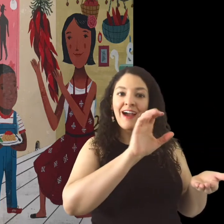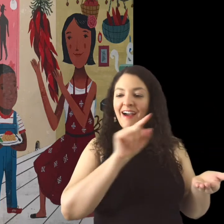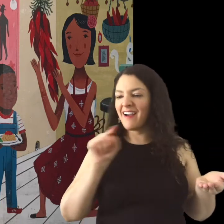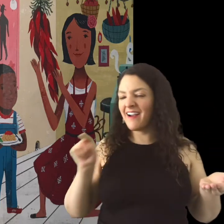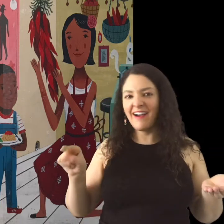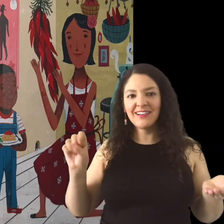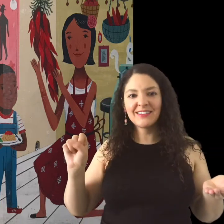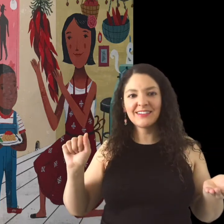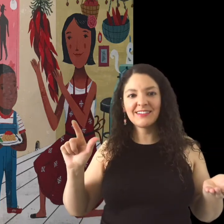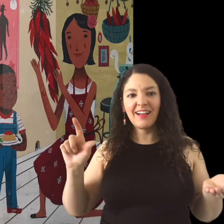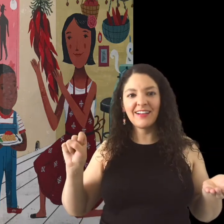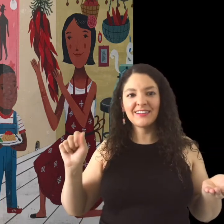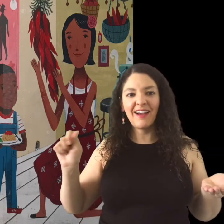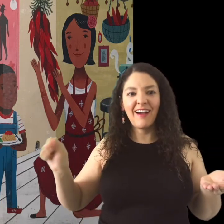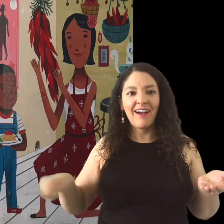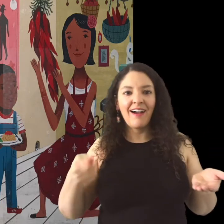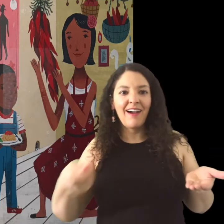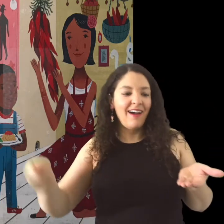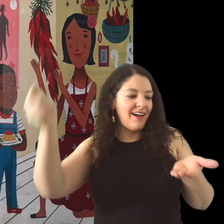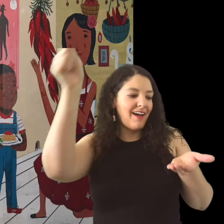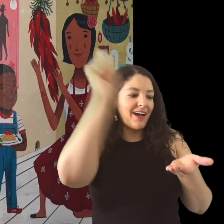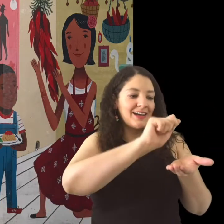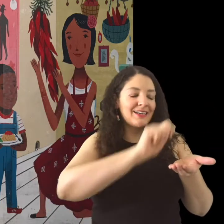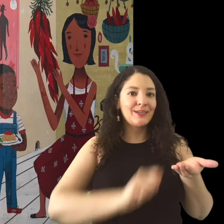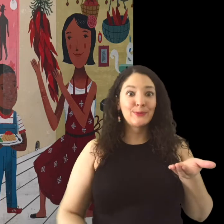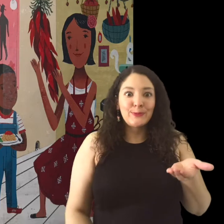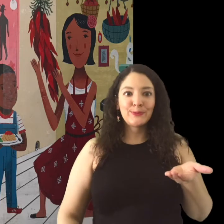Red is our Salsa on Top of Rice